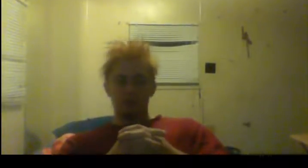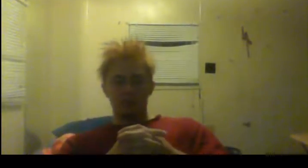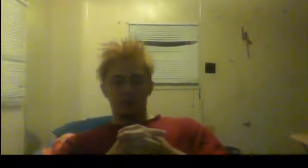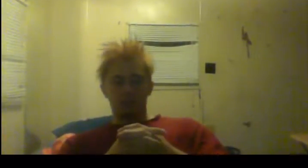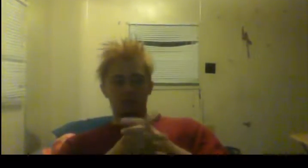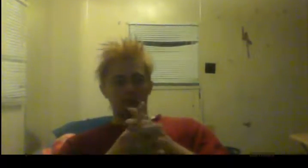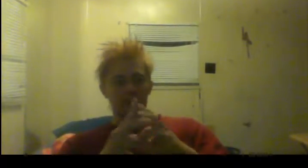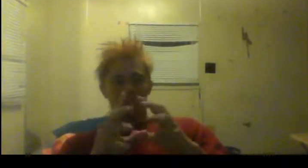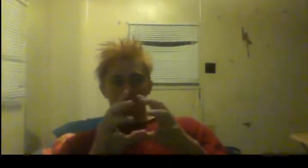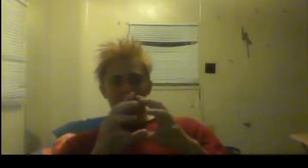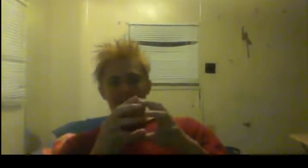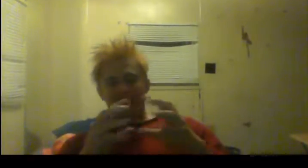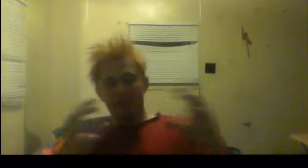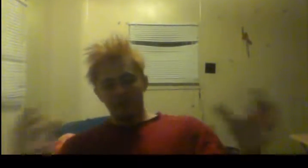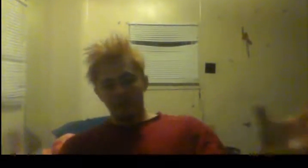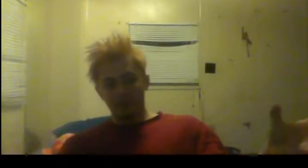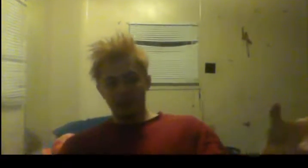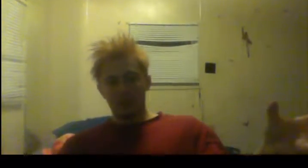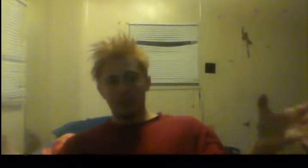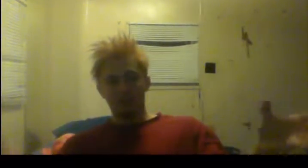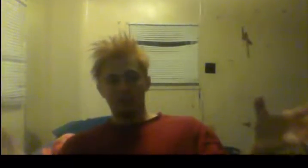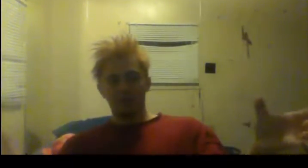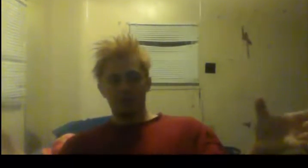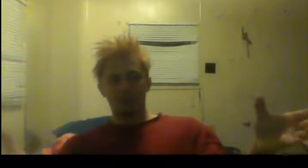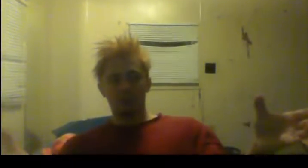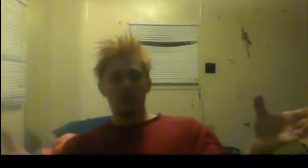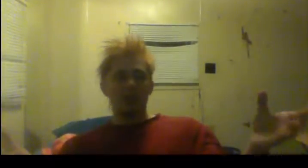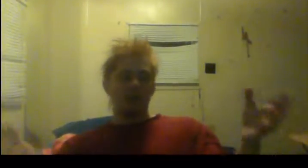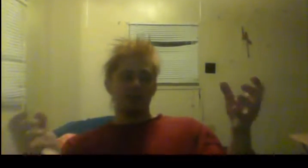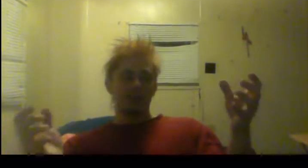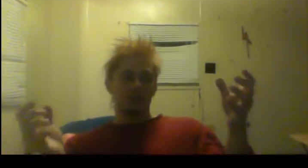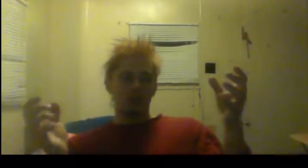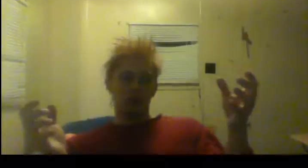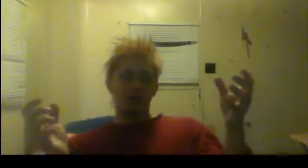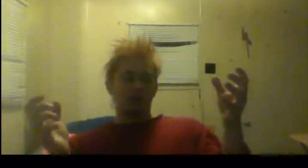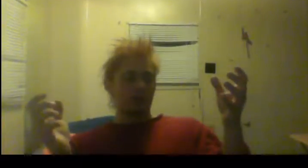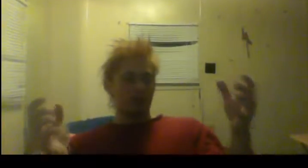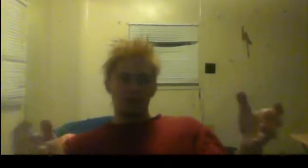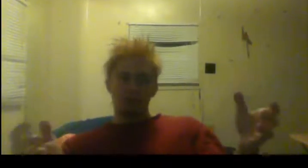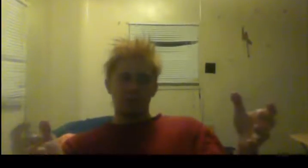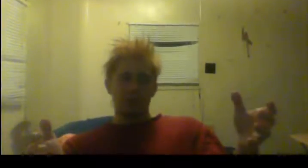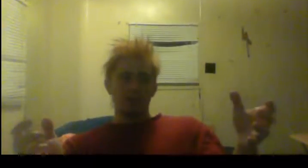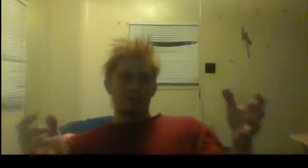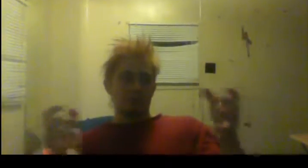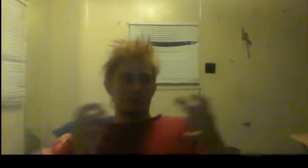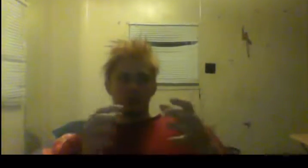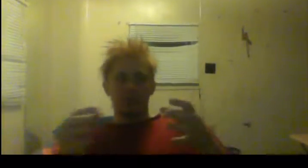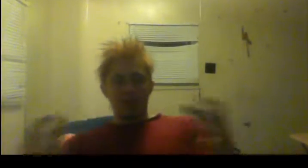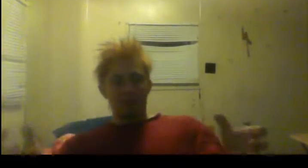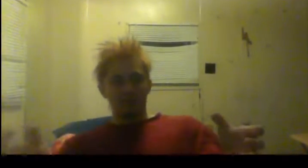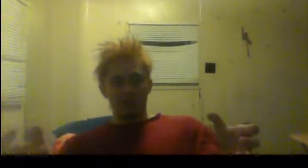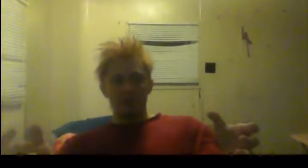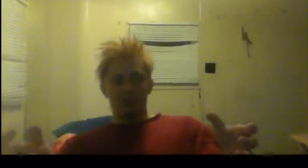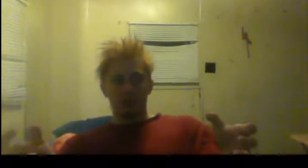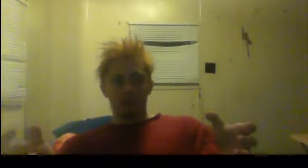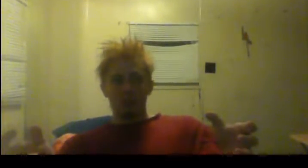routine. Don't, don't take everything that everybody tells you and think, oh, you're going to get big because you're doing everything he tells you.